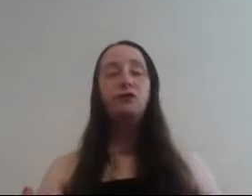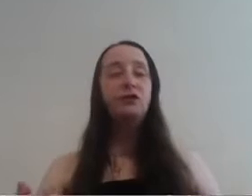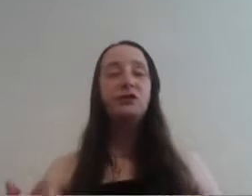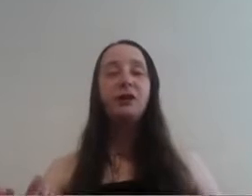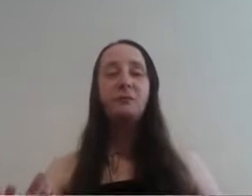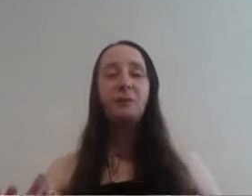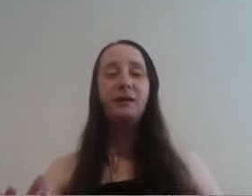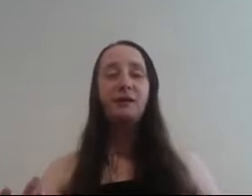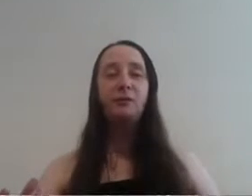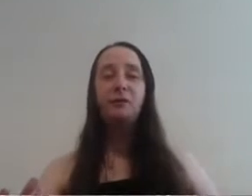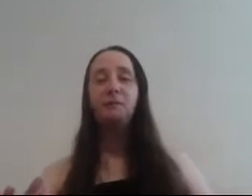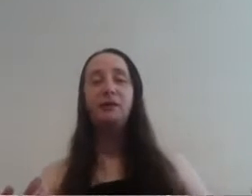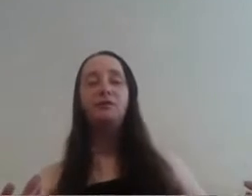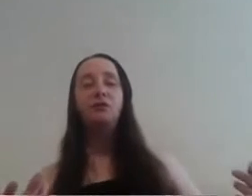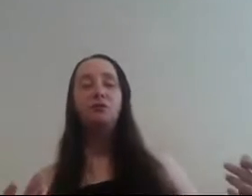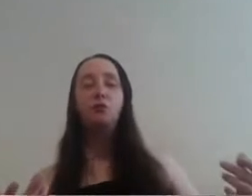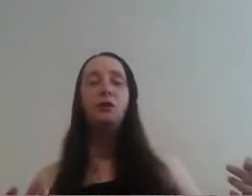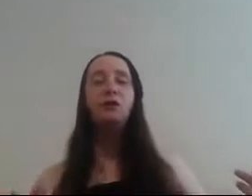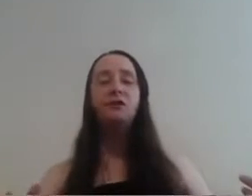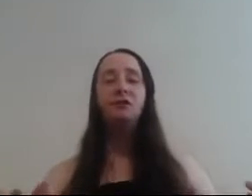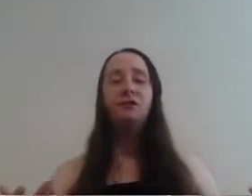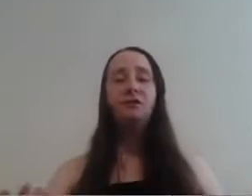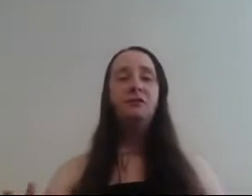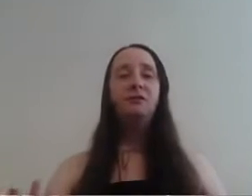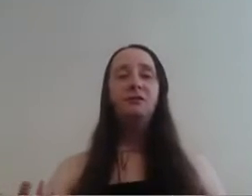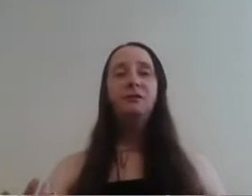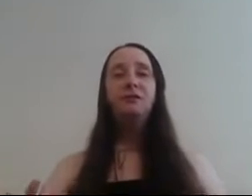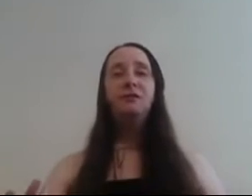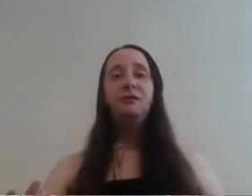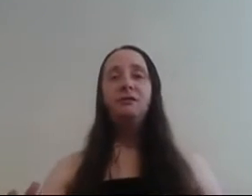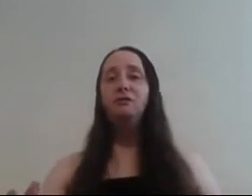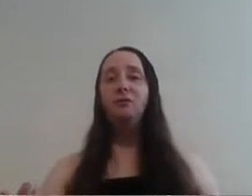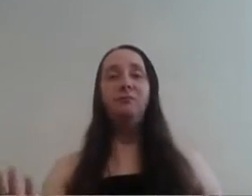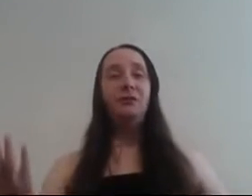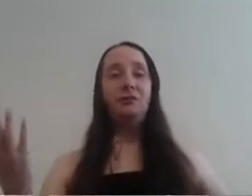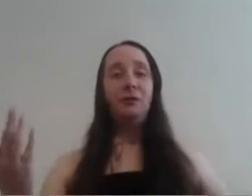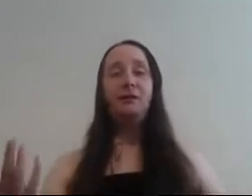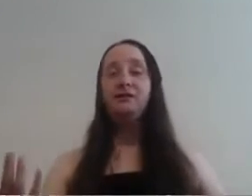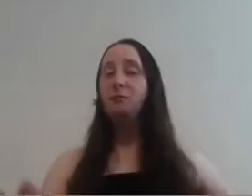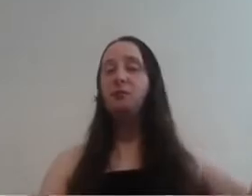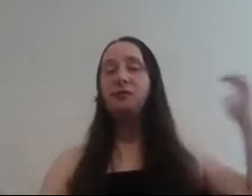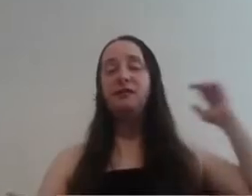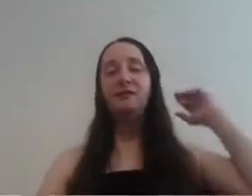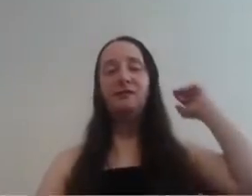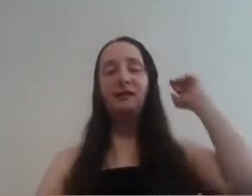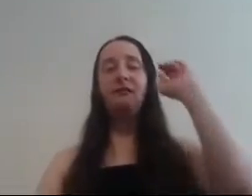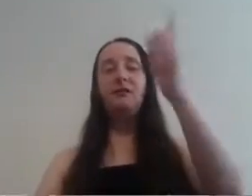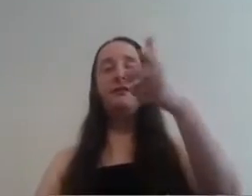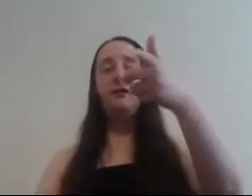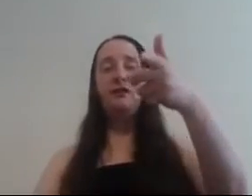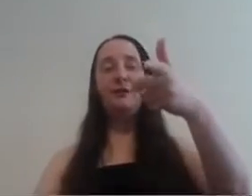Regina's heart maybe he wants to control her so let's jump into this and we'll see it's now